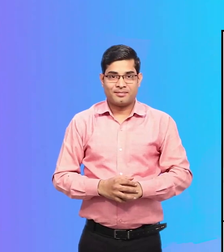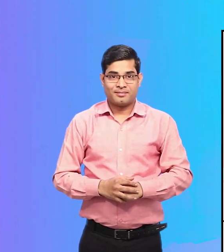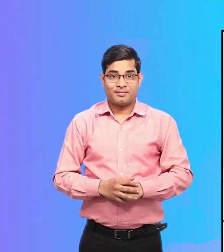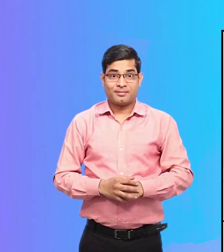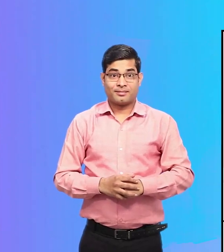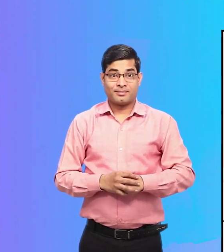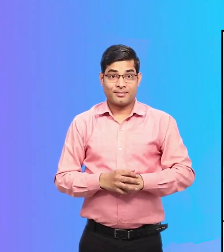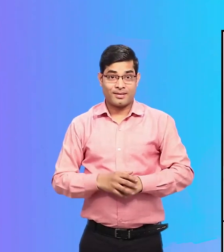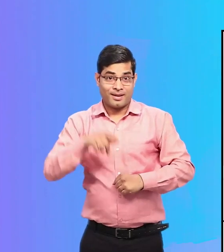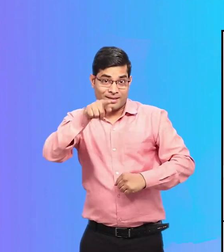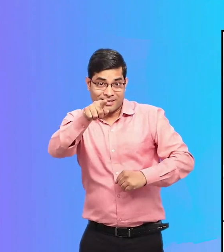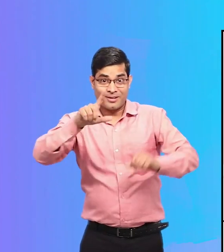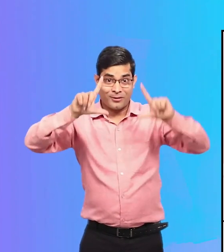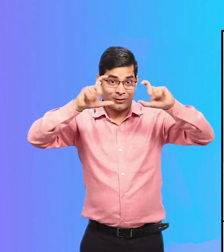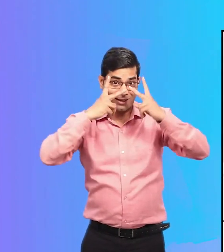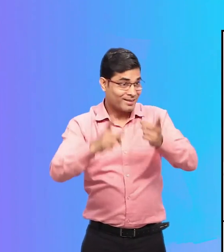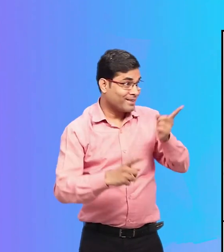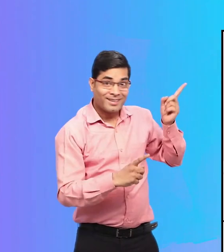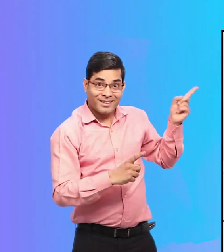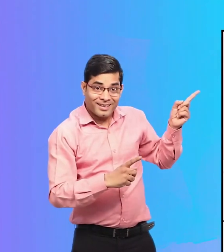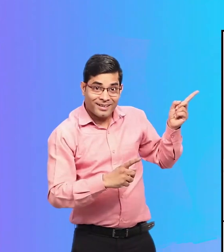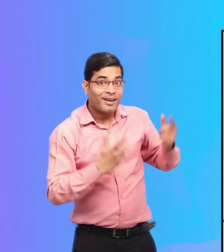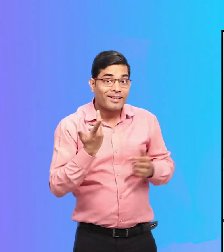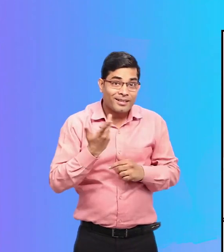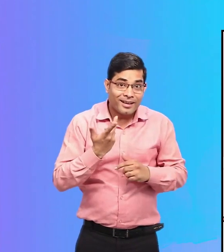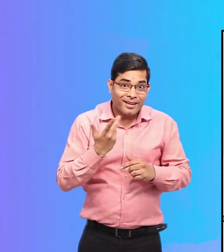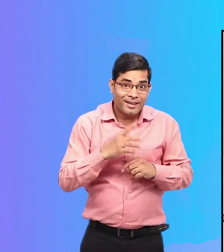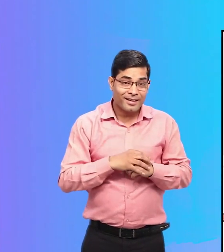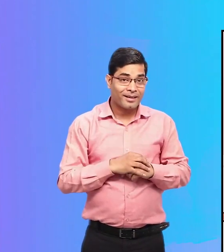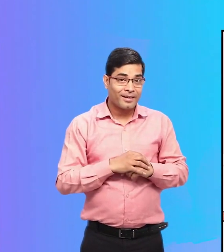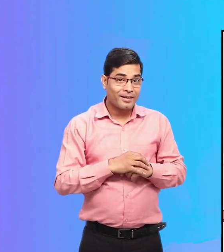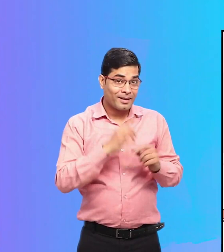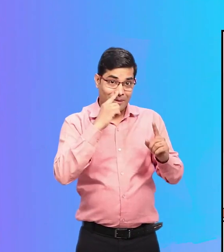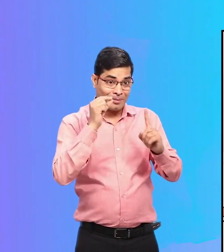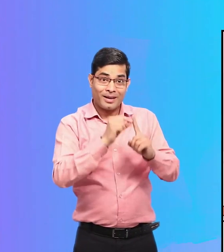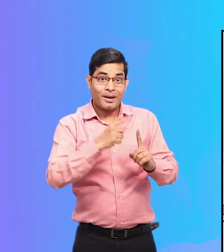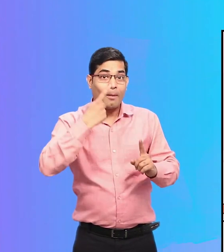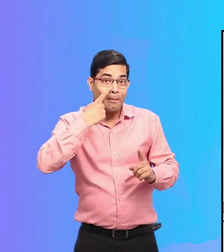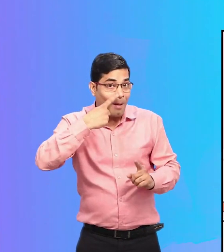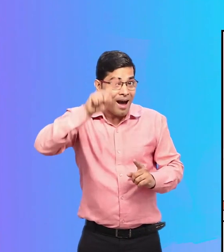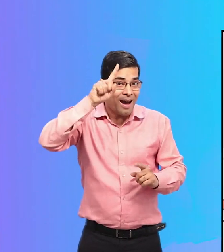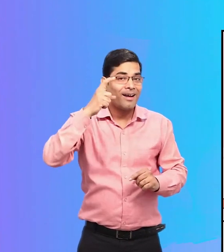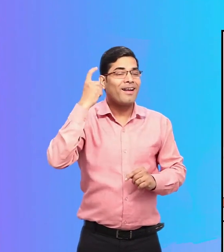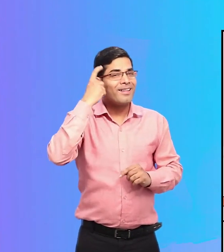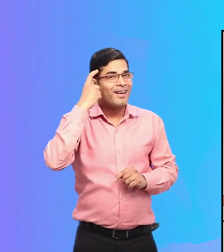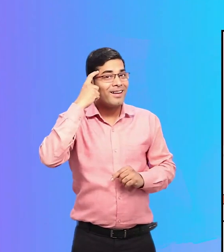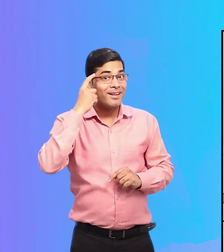The picture also shows Priya's mother thinking about how comfortable it is for grandpa